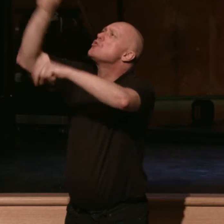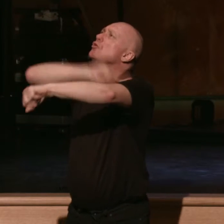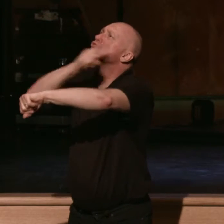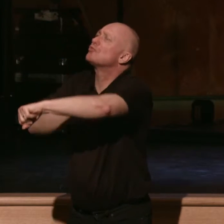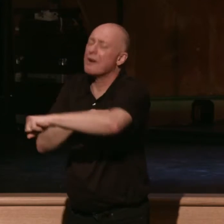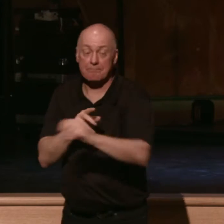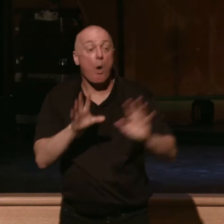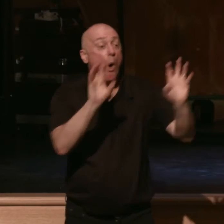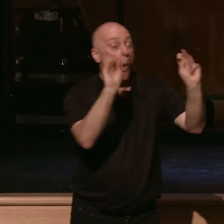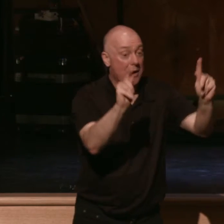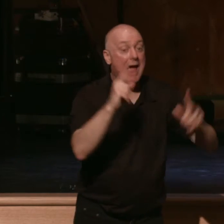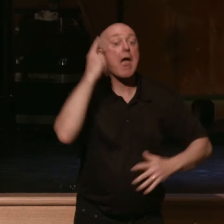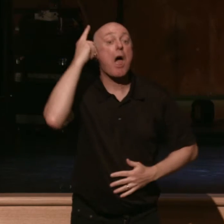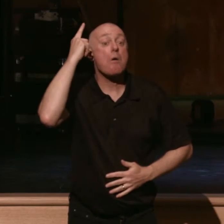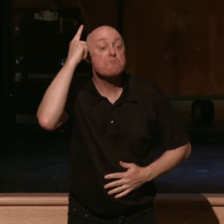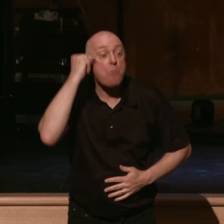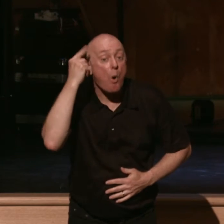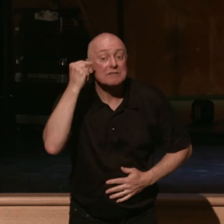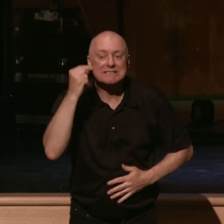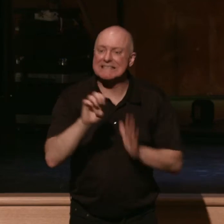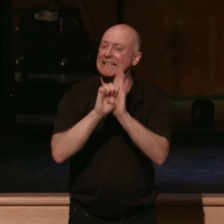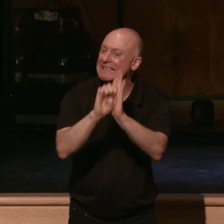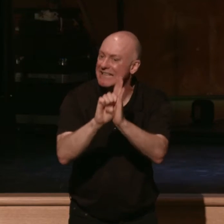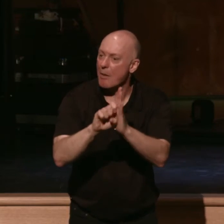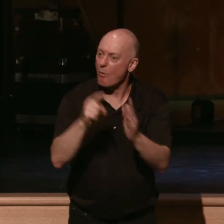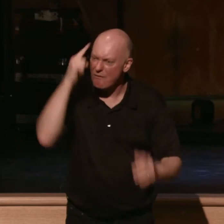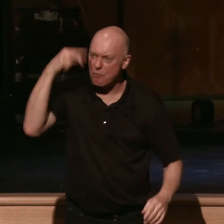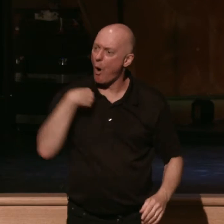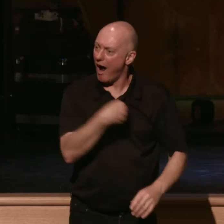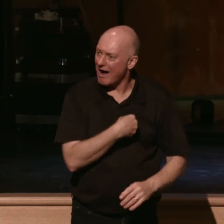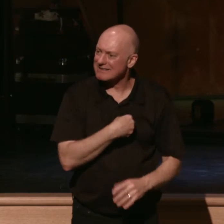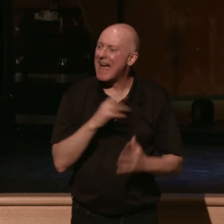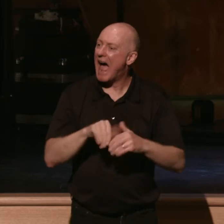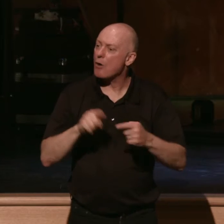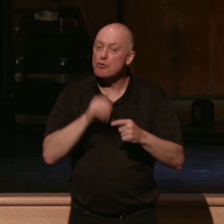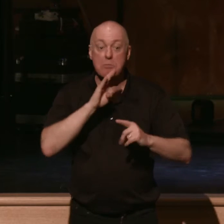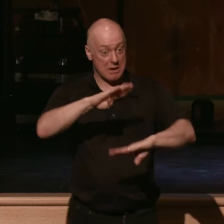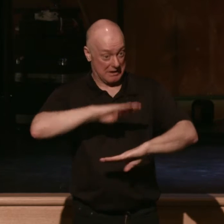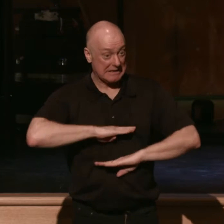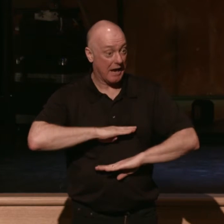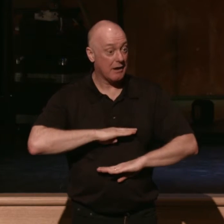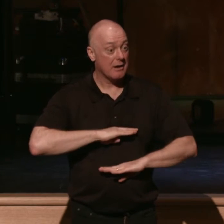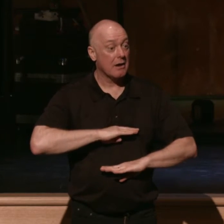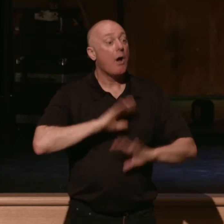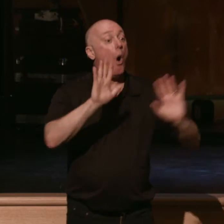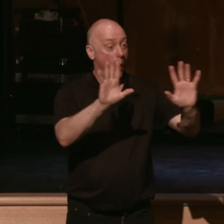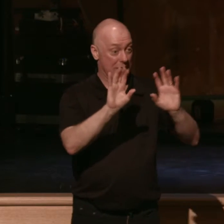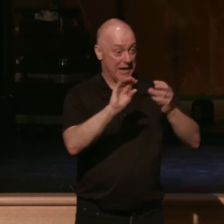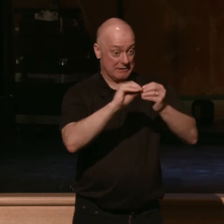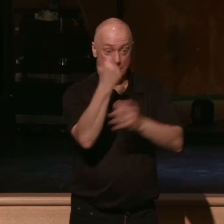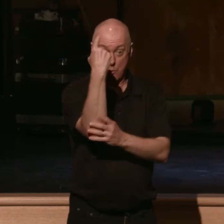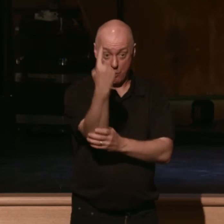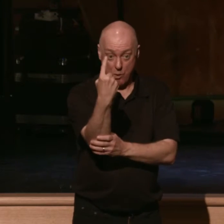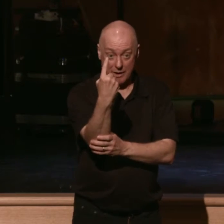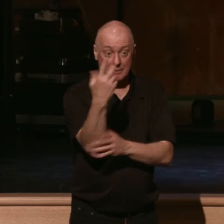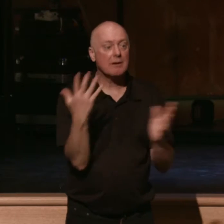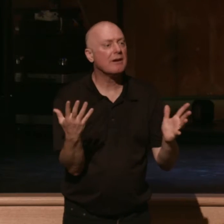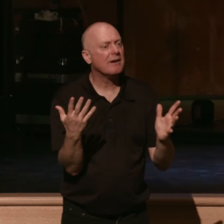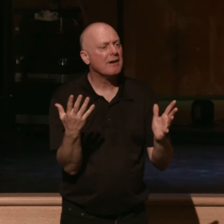So Moses is gonna act as the example of what it looks like to be content. Okay? So step up number one. need to believe God's person. Look with me. Back through the